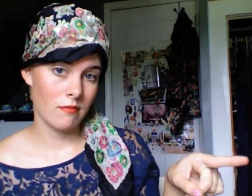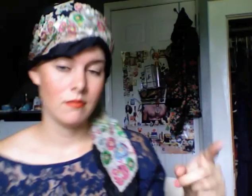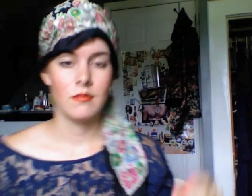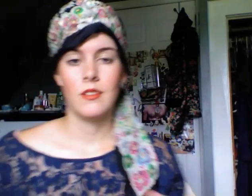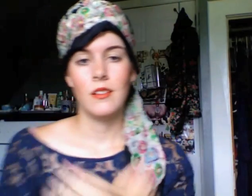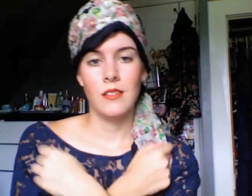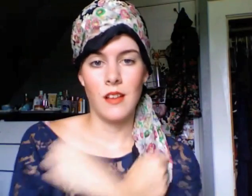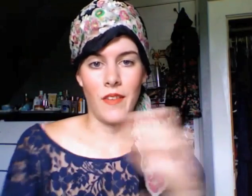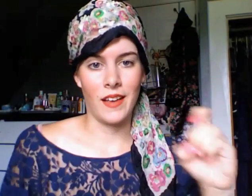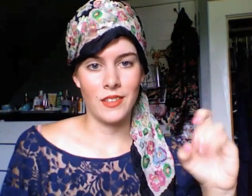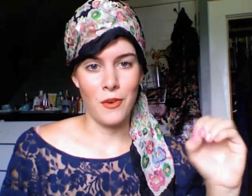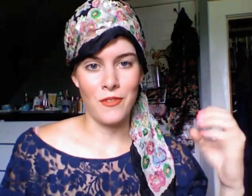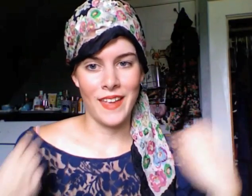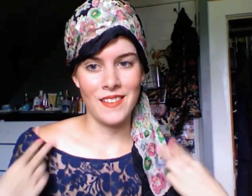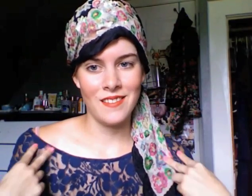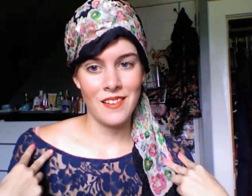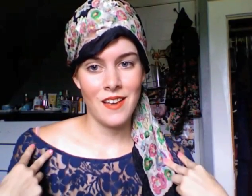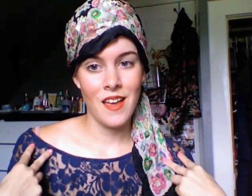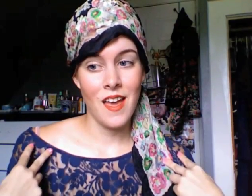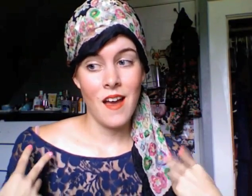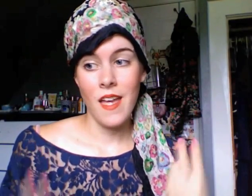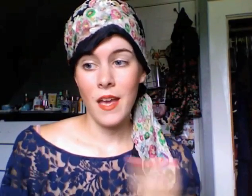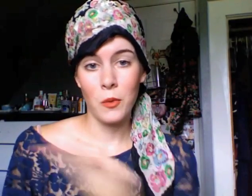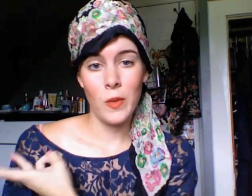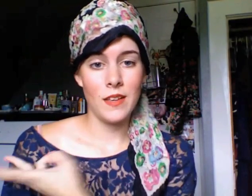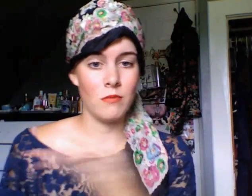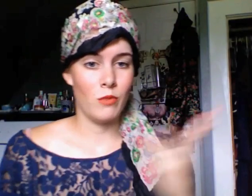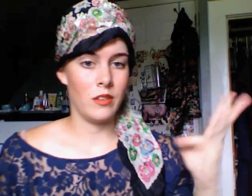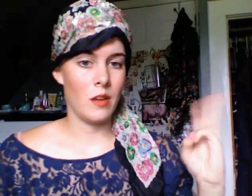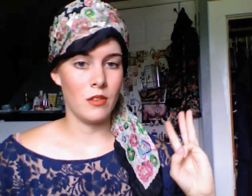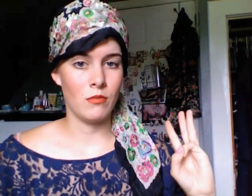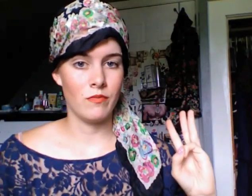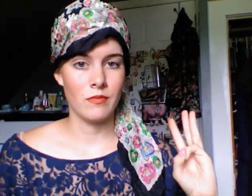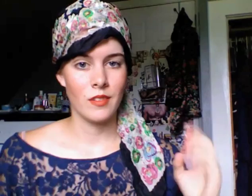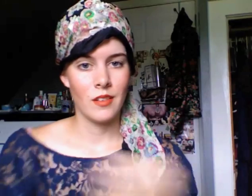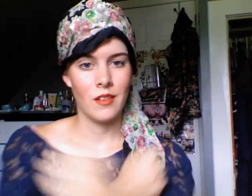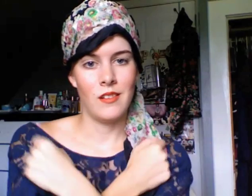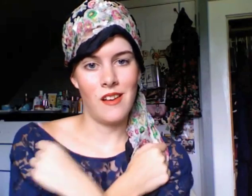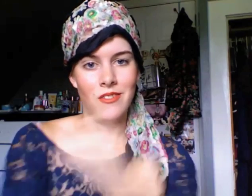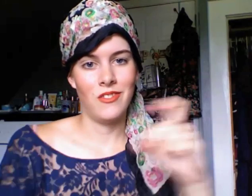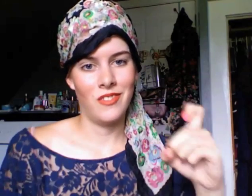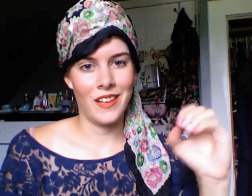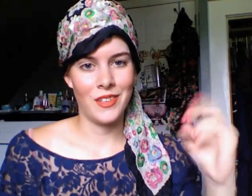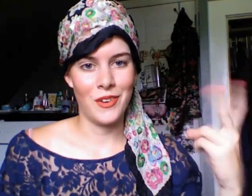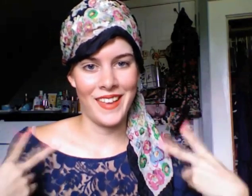They love X over N. And we, with a W, love X over N.